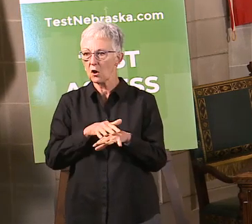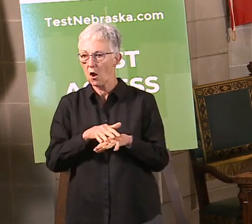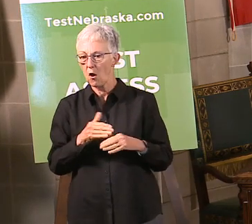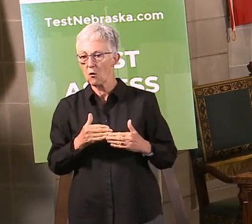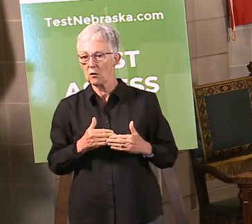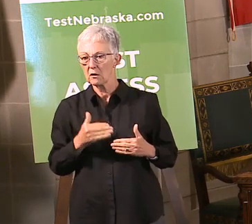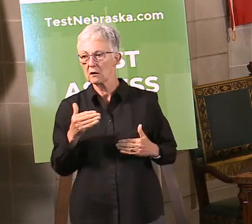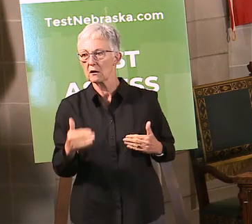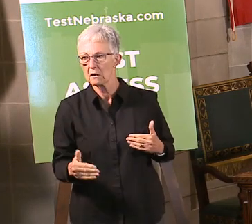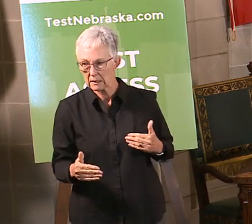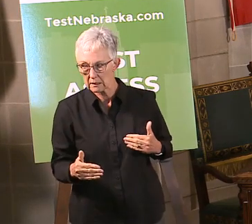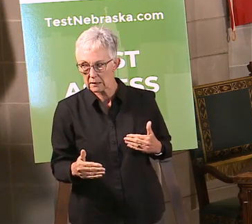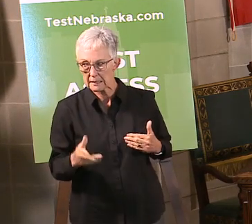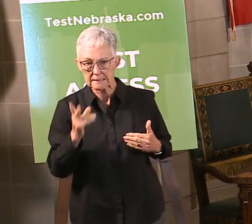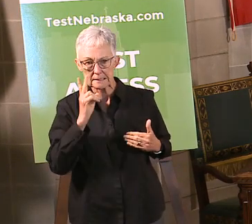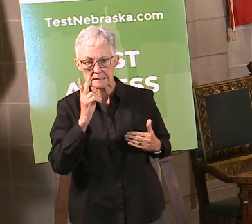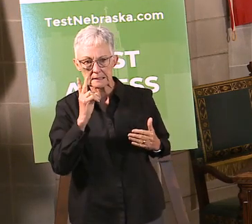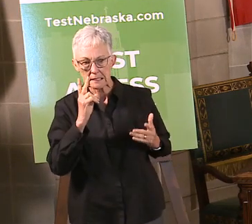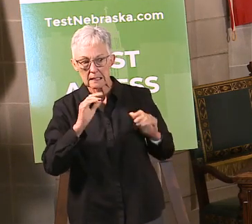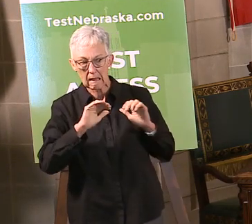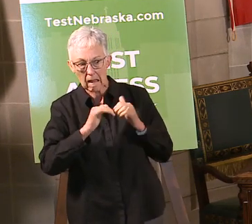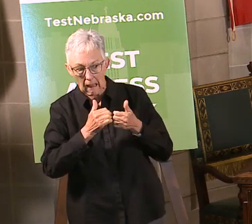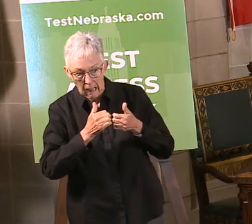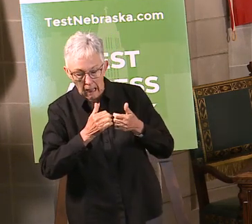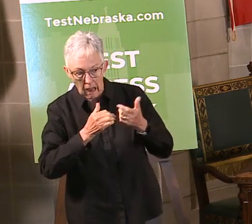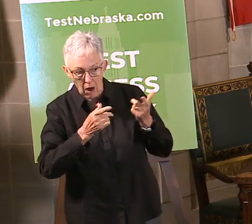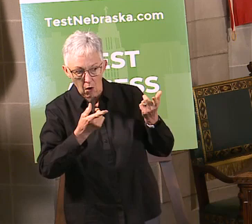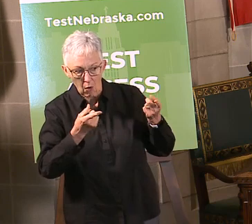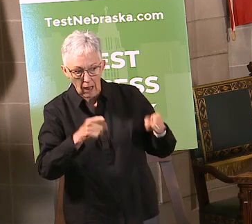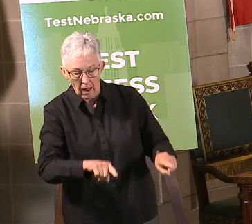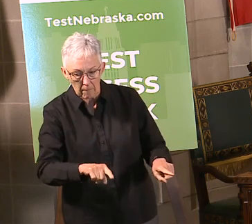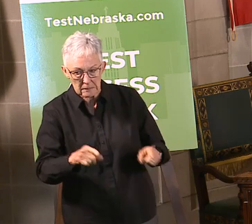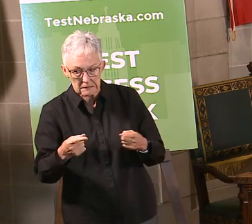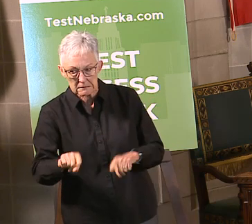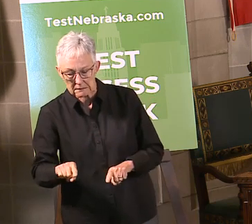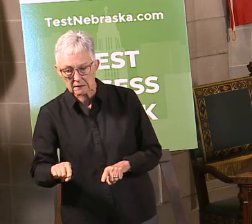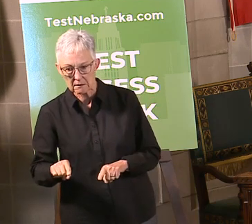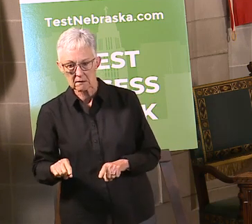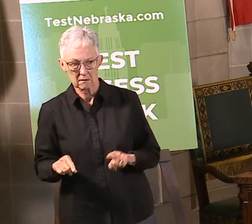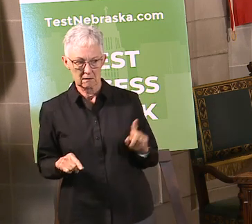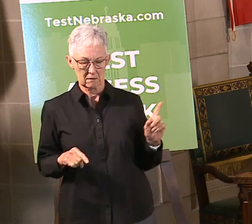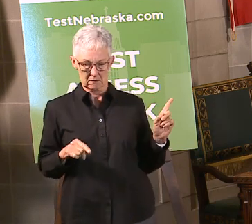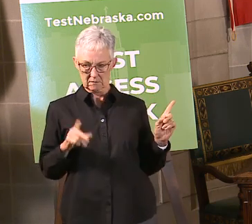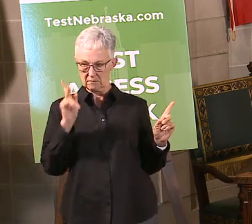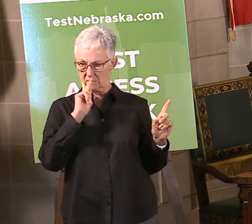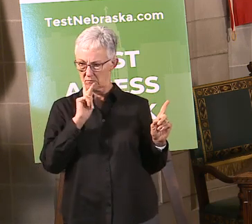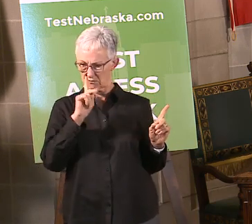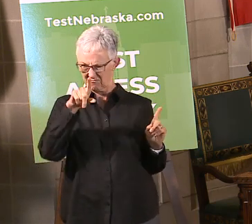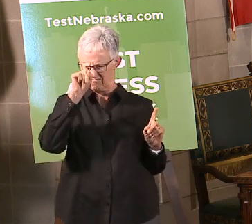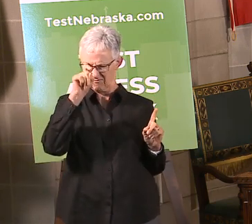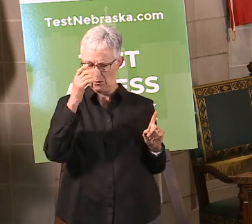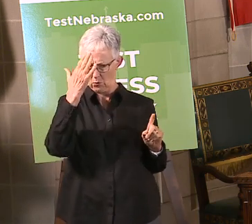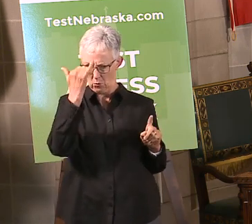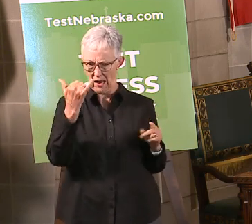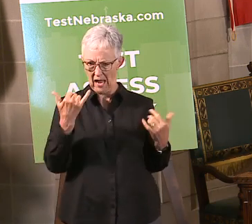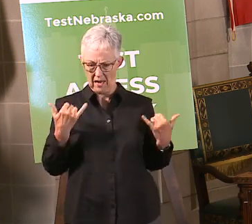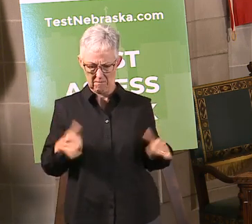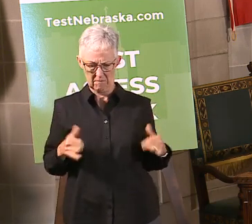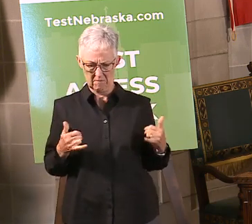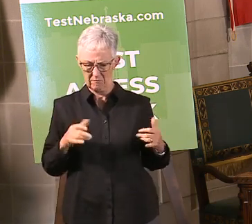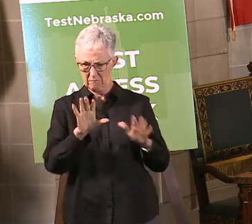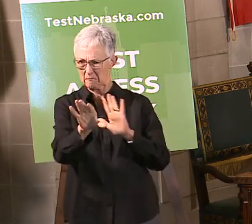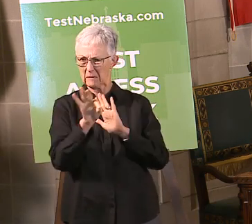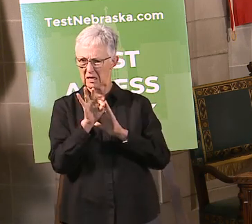how this works. Some of the questions may be, why are you picking baseball and softball? Well, those are sports that are generally more socially distanced anyway,